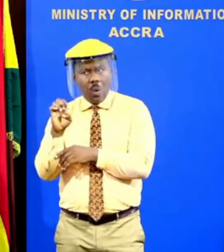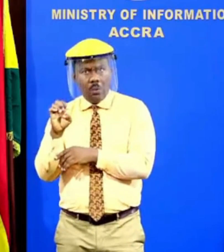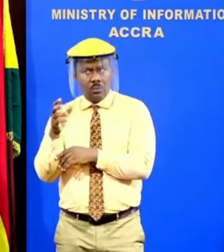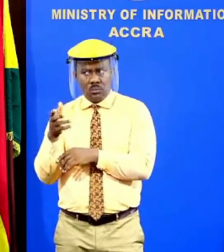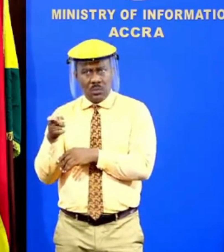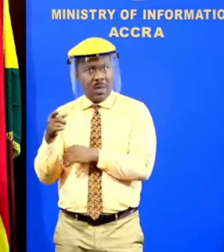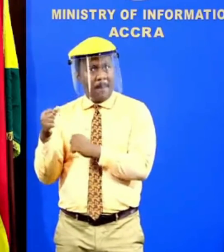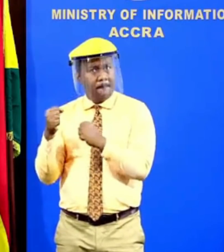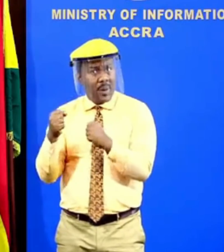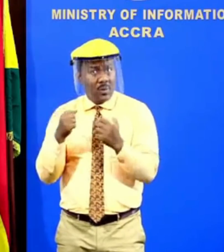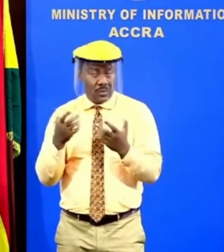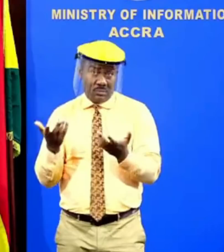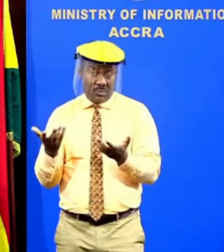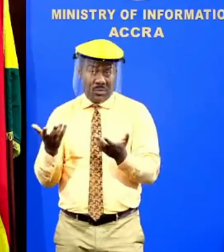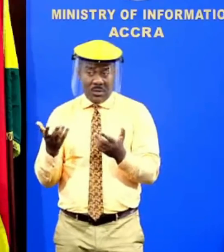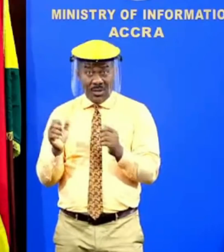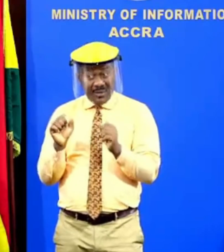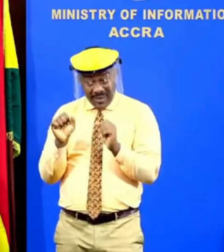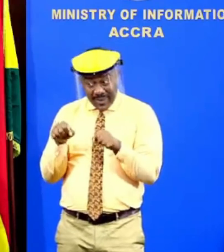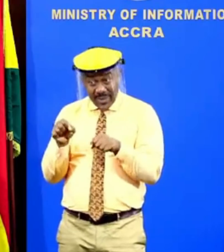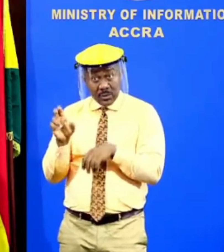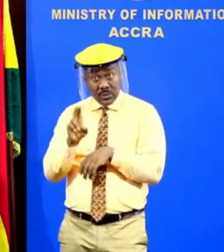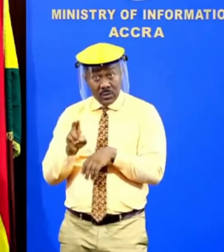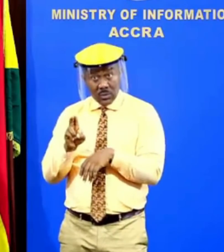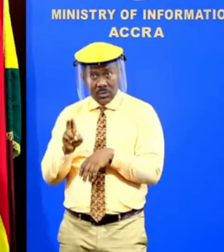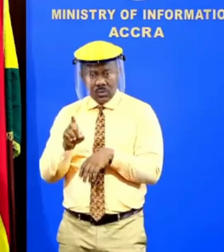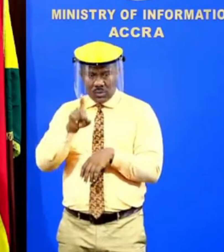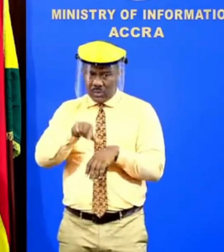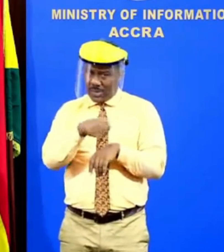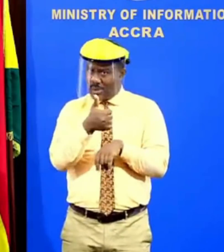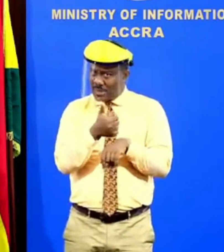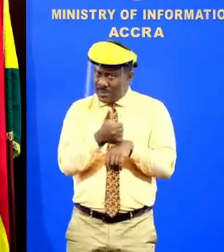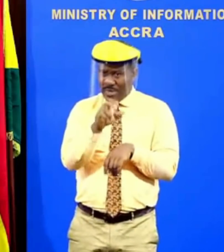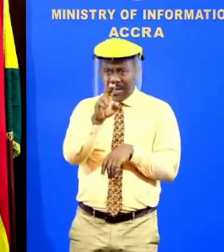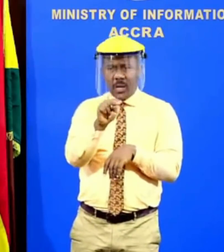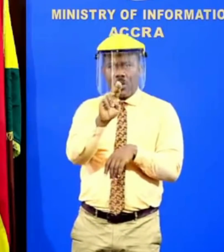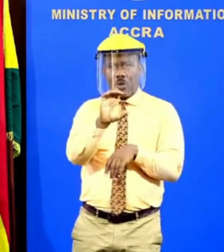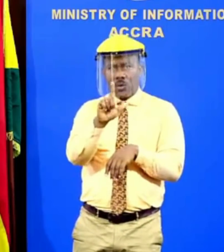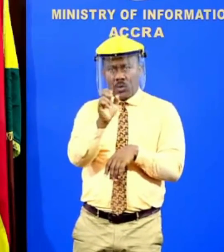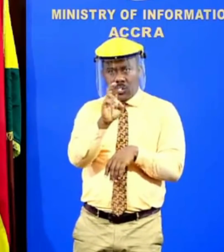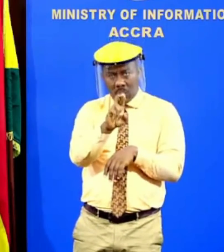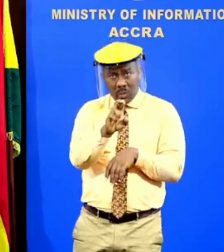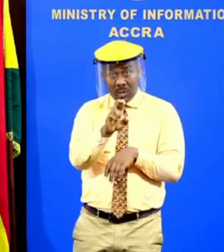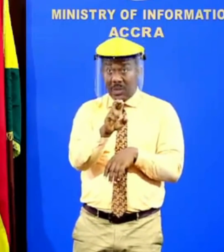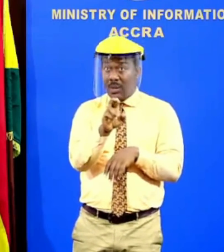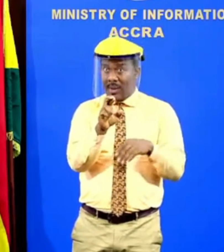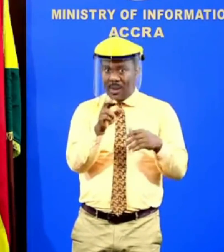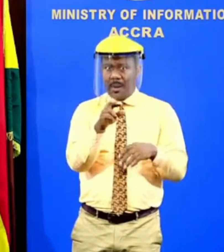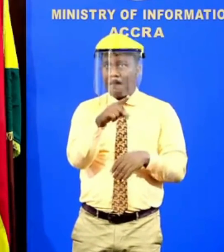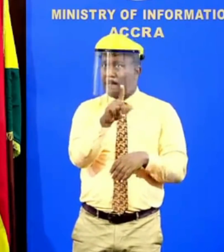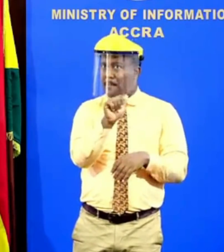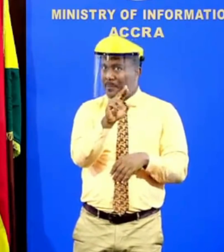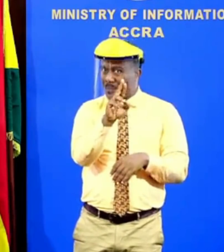So we have taken tentative steps that will let us, you know, harness our nuclear capability because we